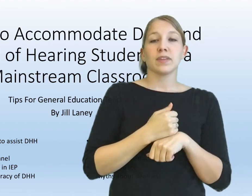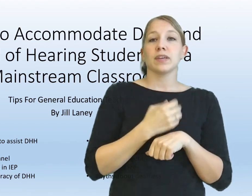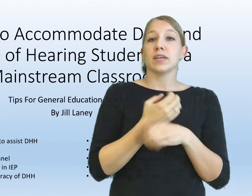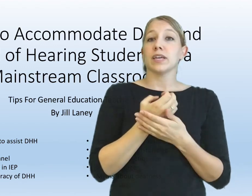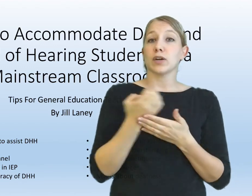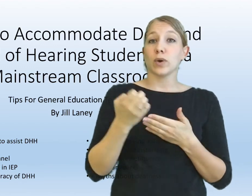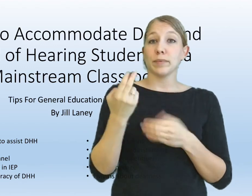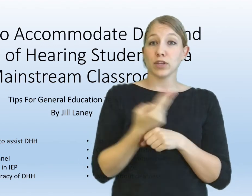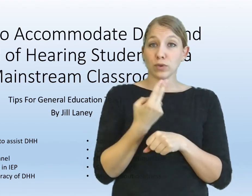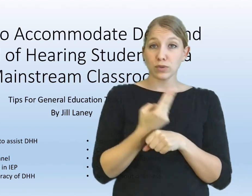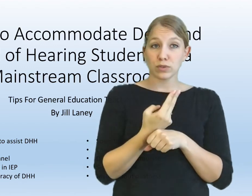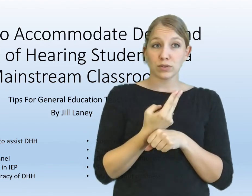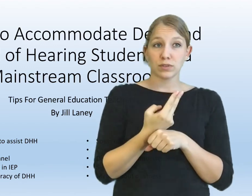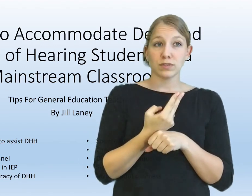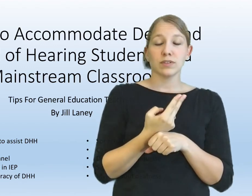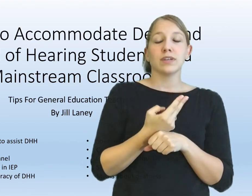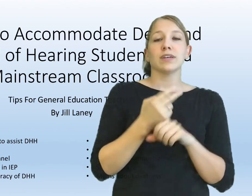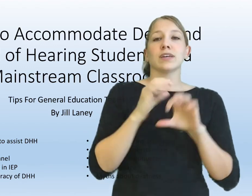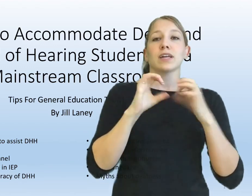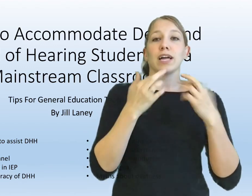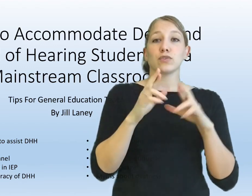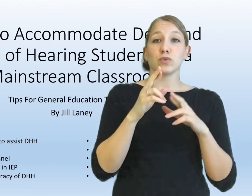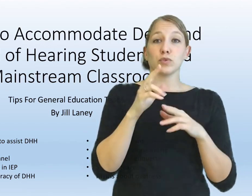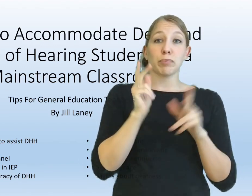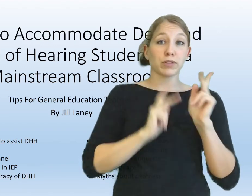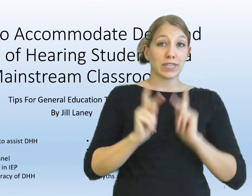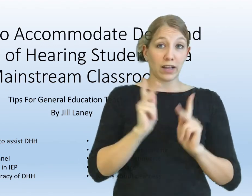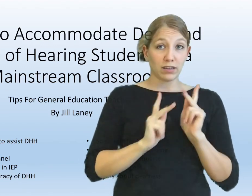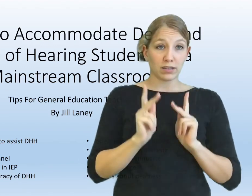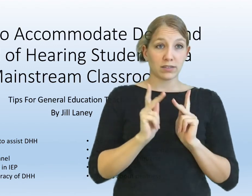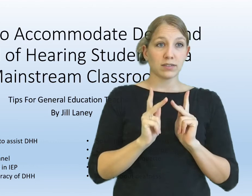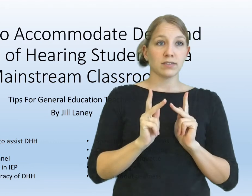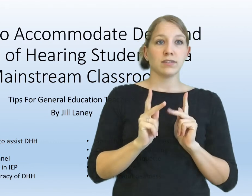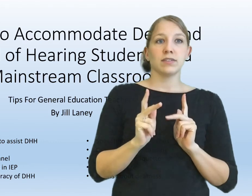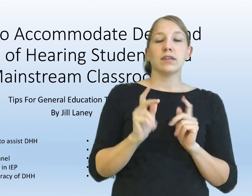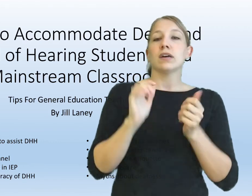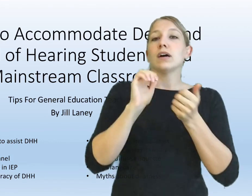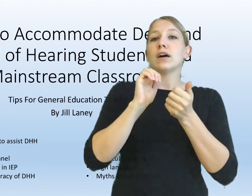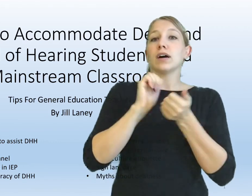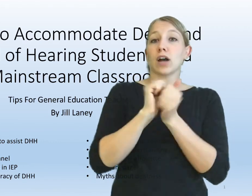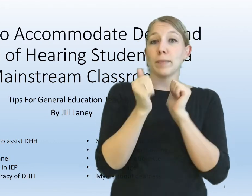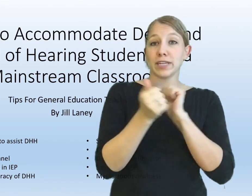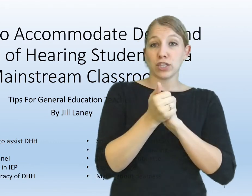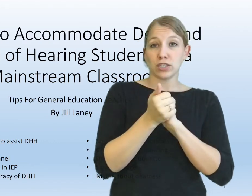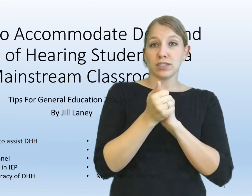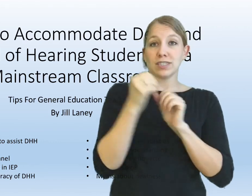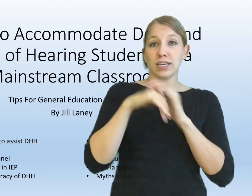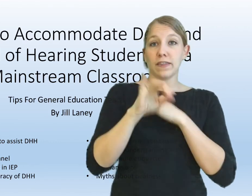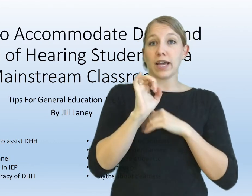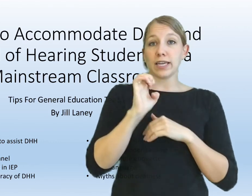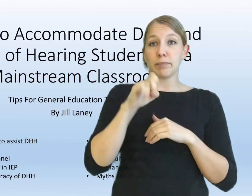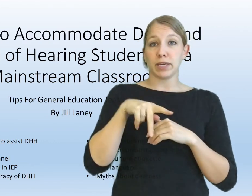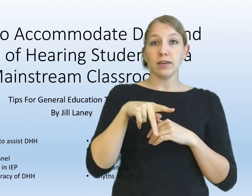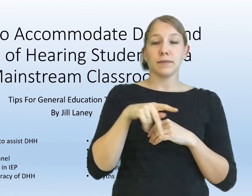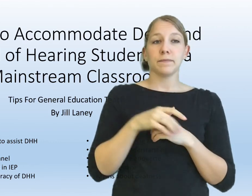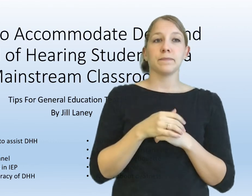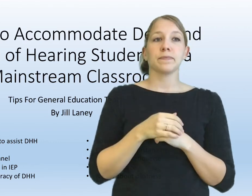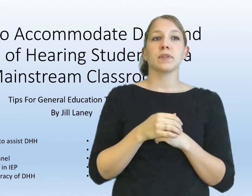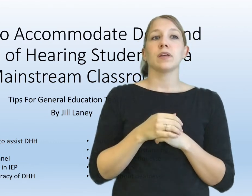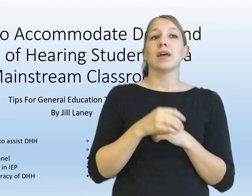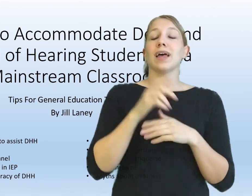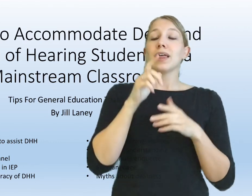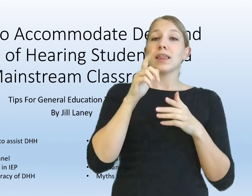equipment use, classroom personnel, accommodations in the IEP,